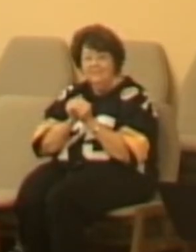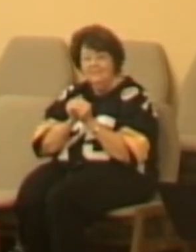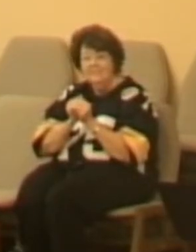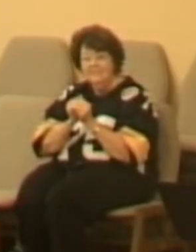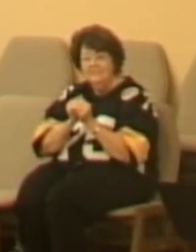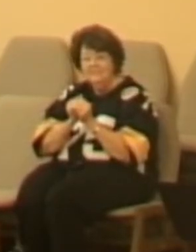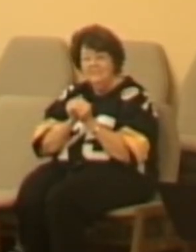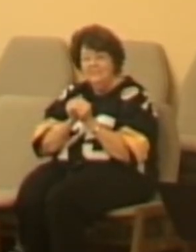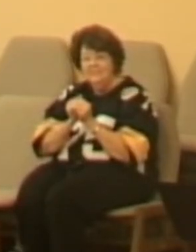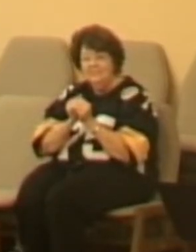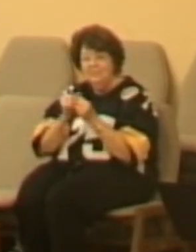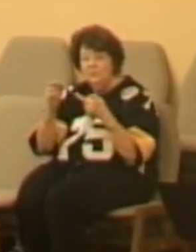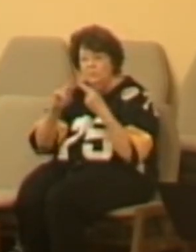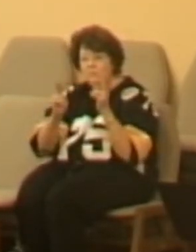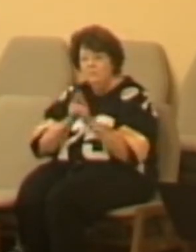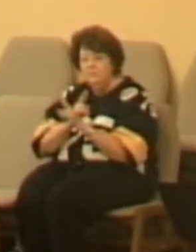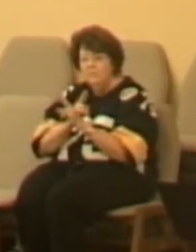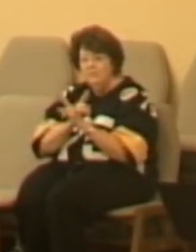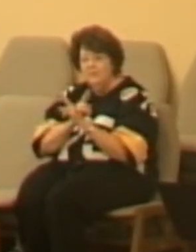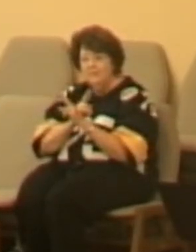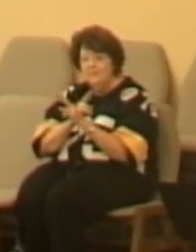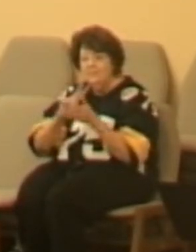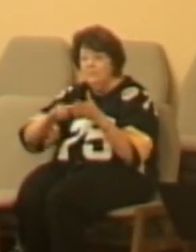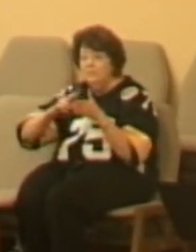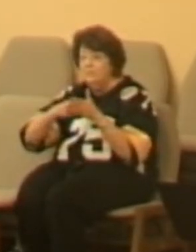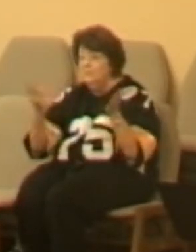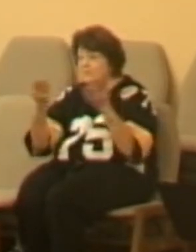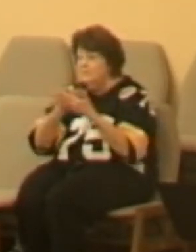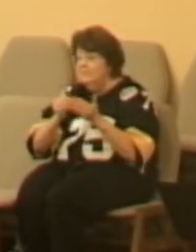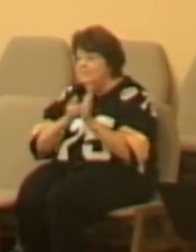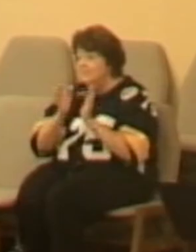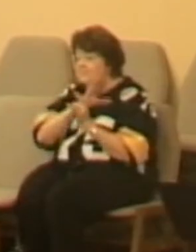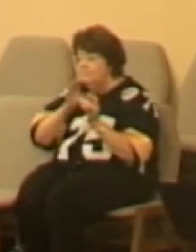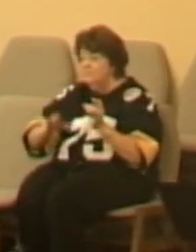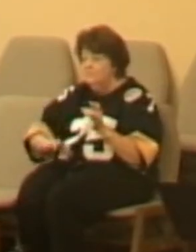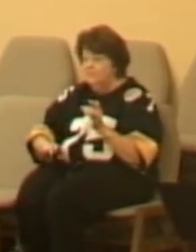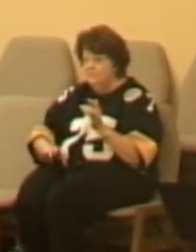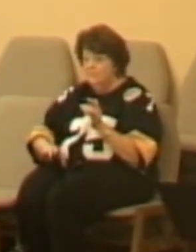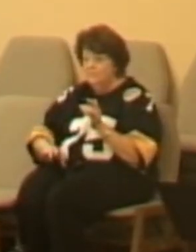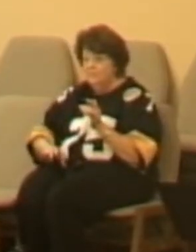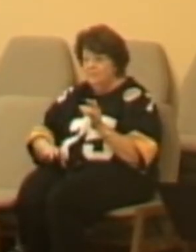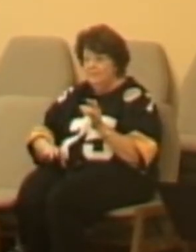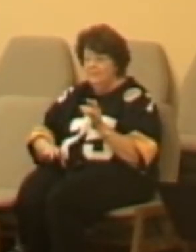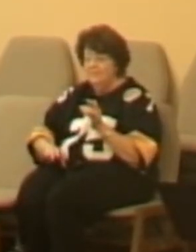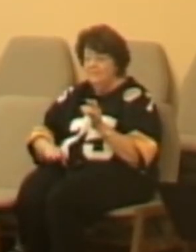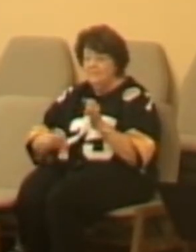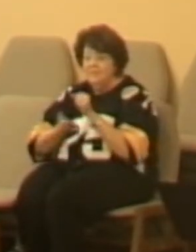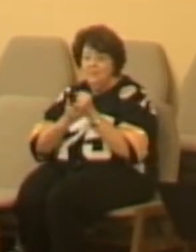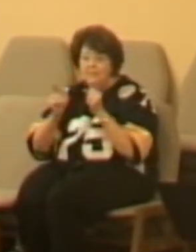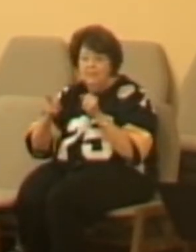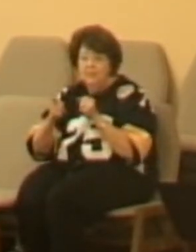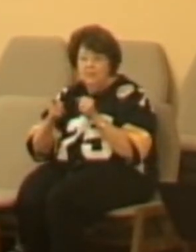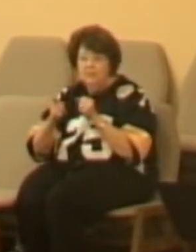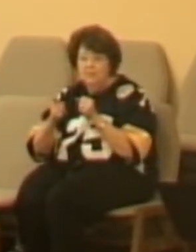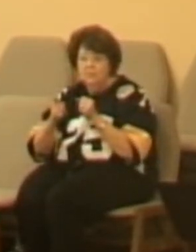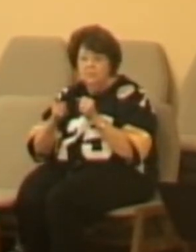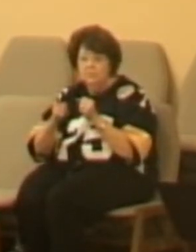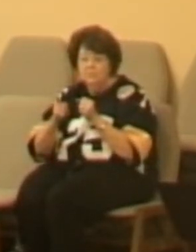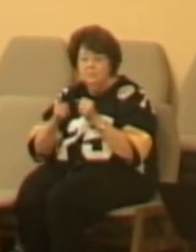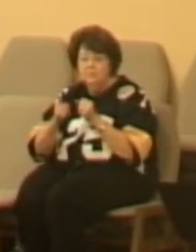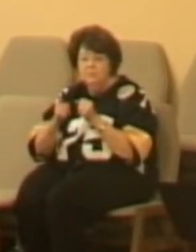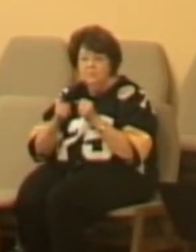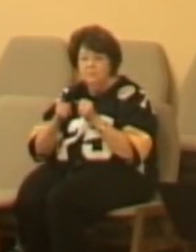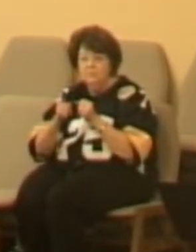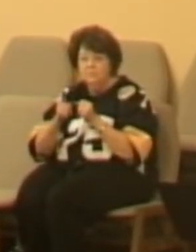To repent is to invite Jesus Christ to help you get back in step with what God is doing in your life.